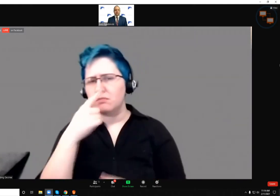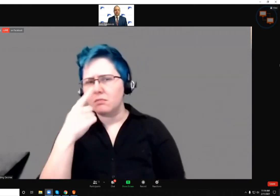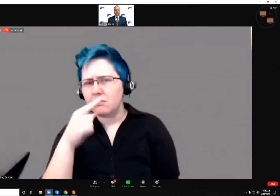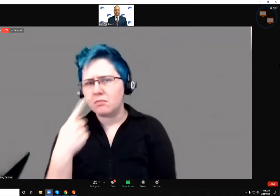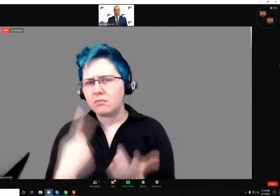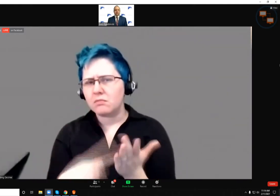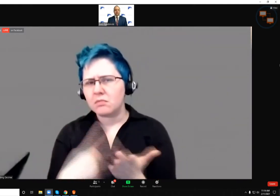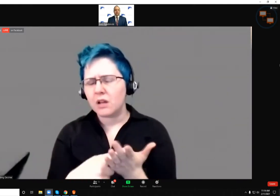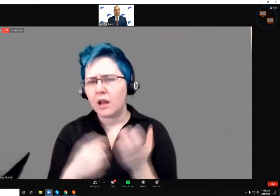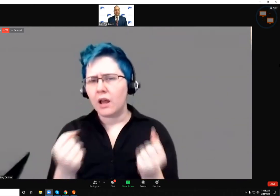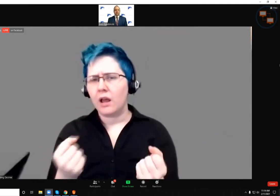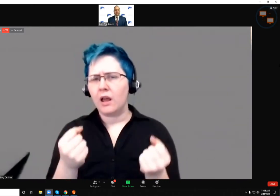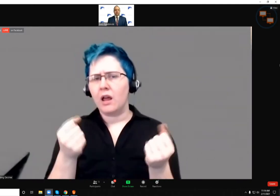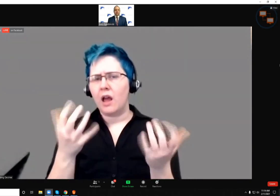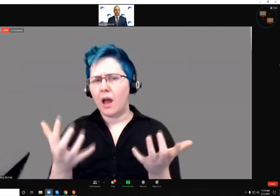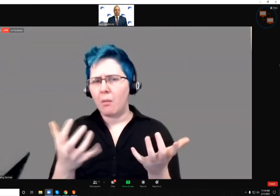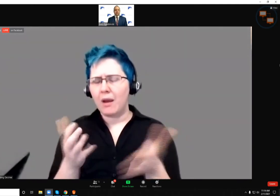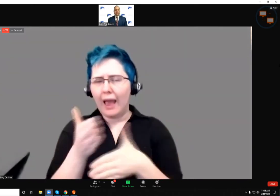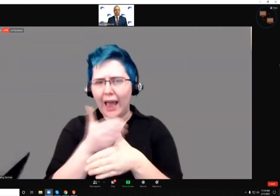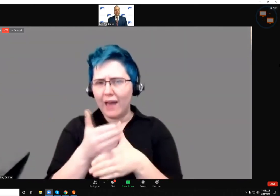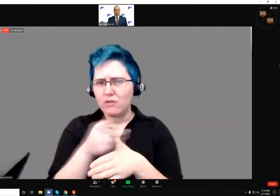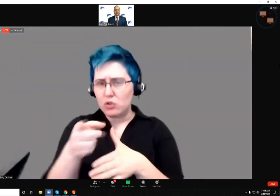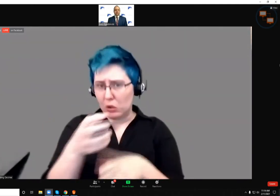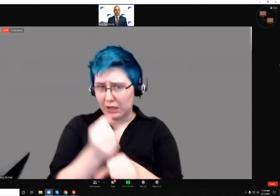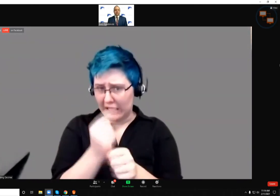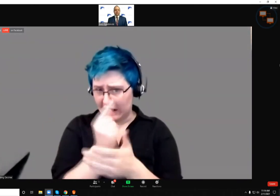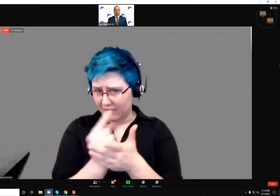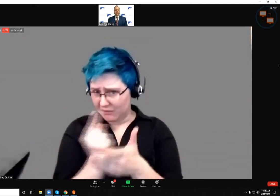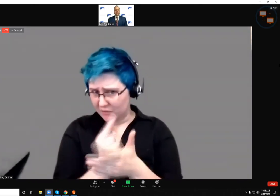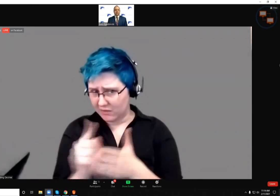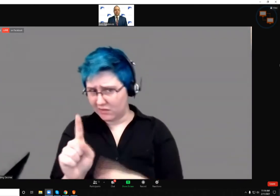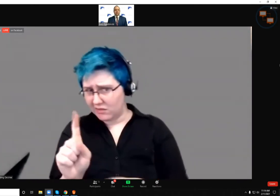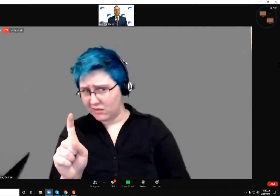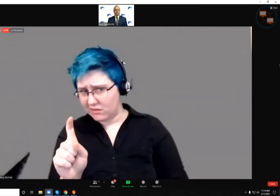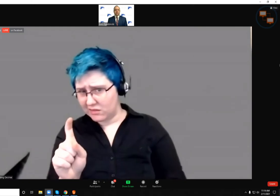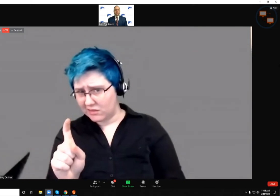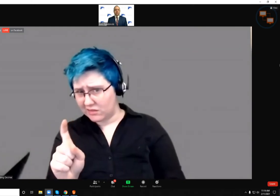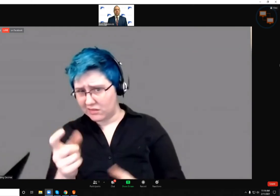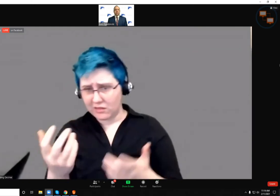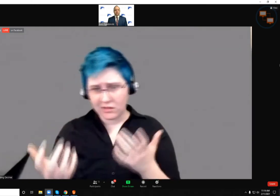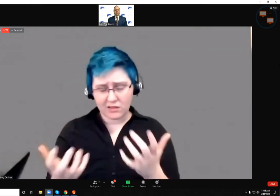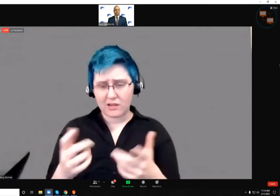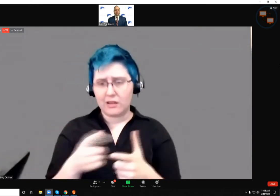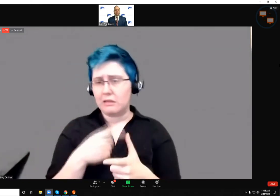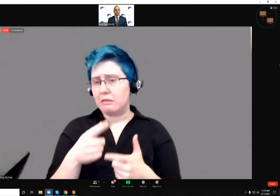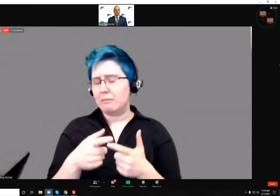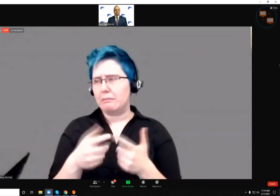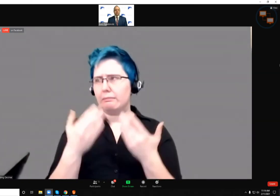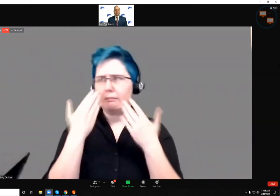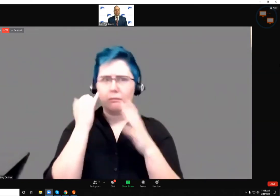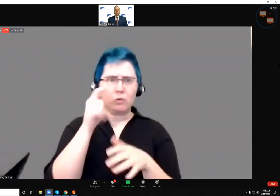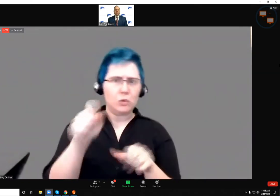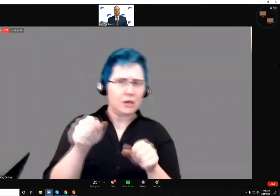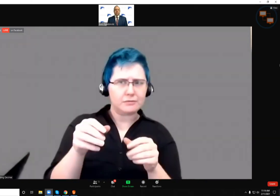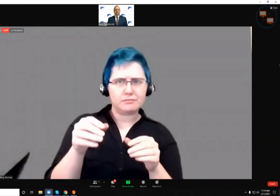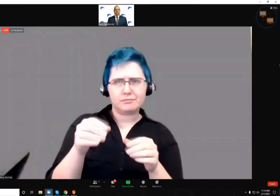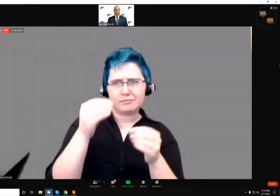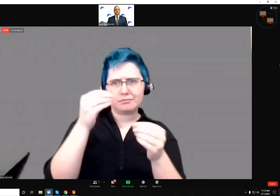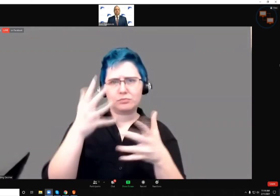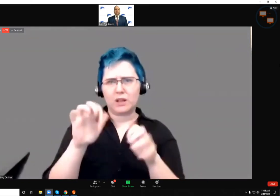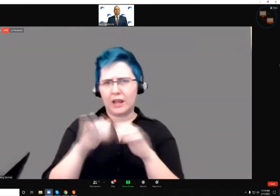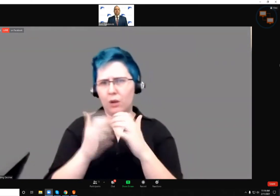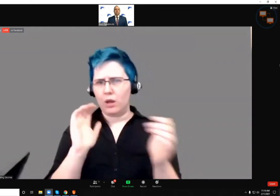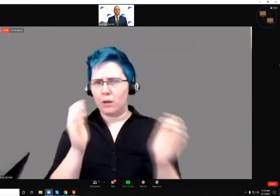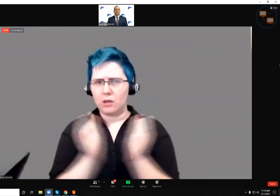how many doses, guess, on average, you guys get per week for the health department? And I don't know if you can shed some light on how that compares